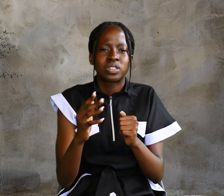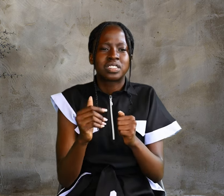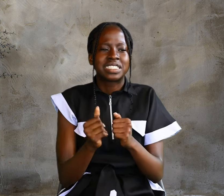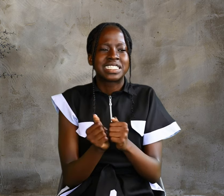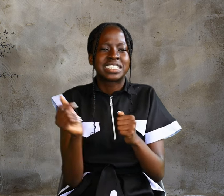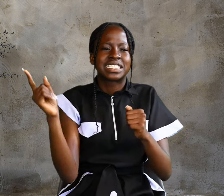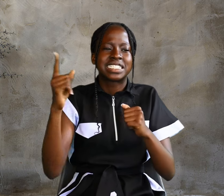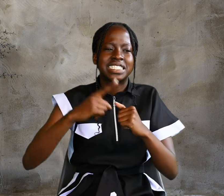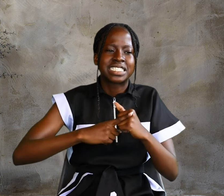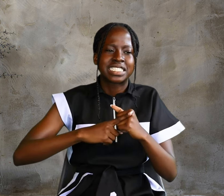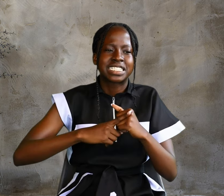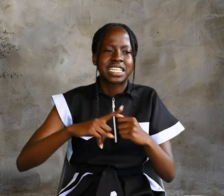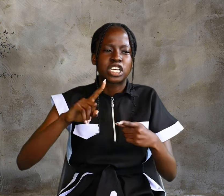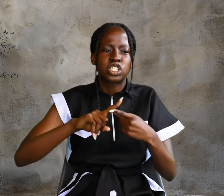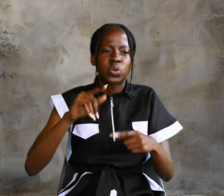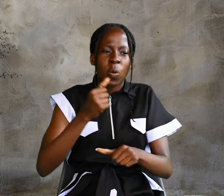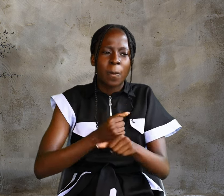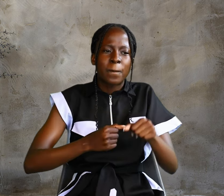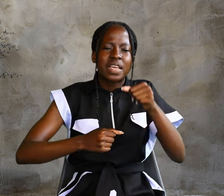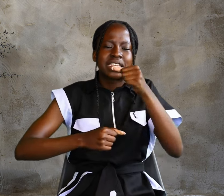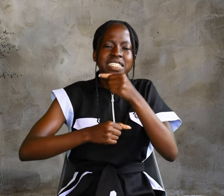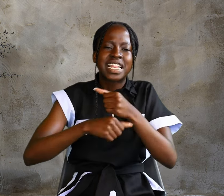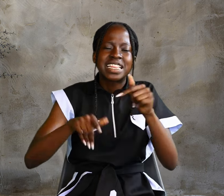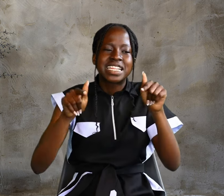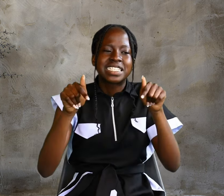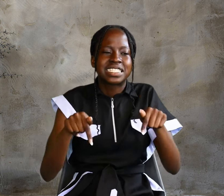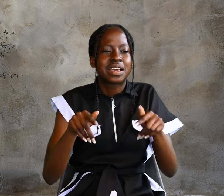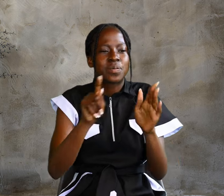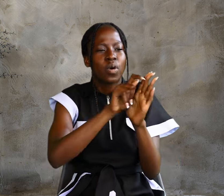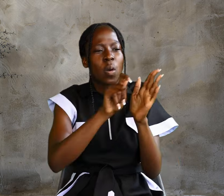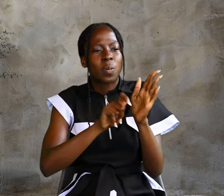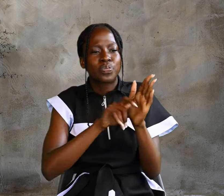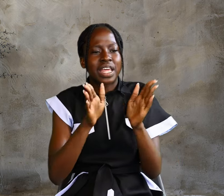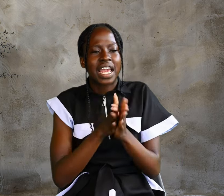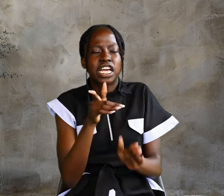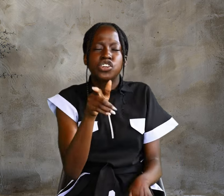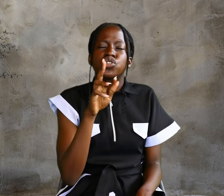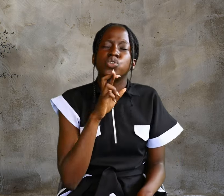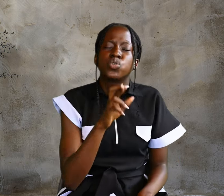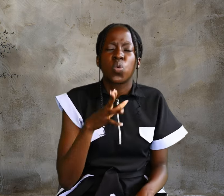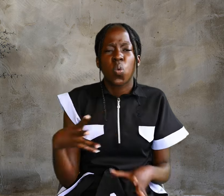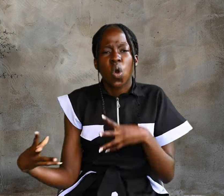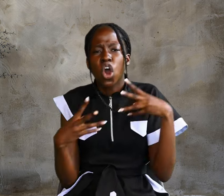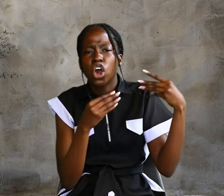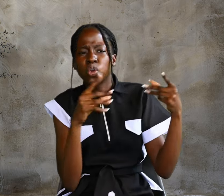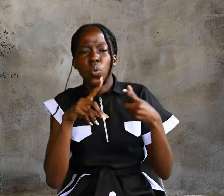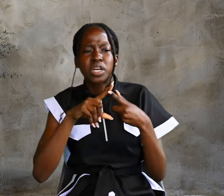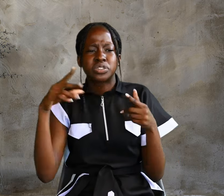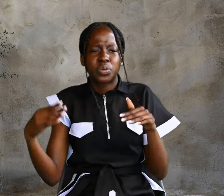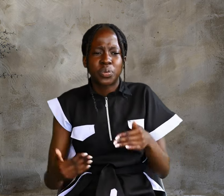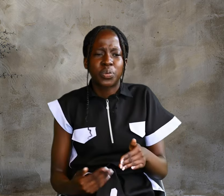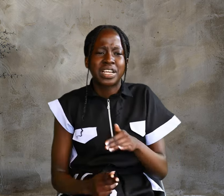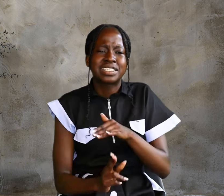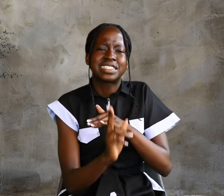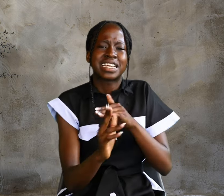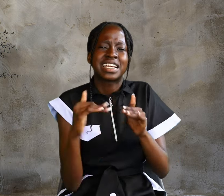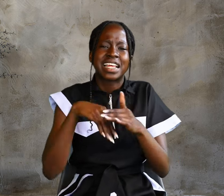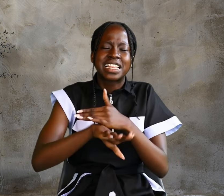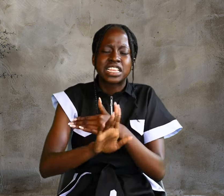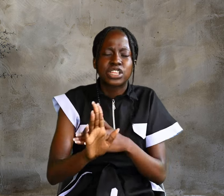Years To build this temple And you are going to raise it In three